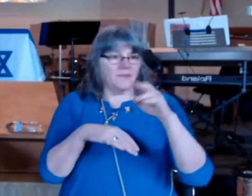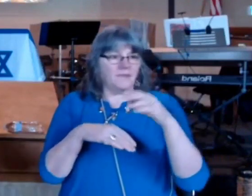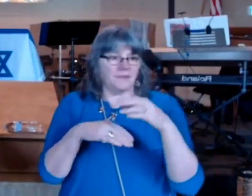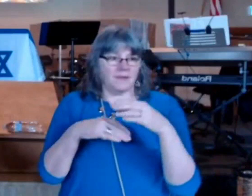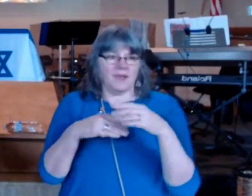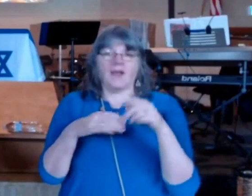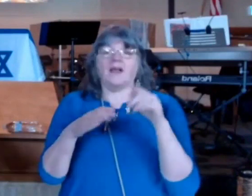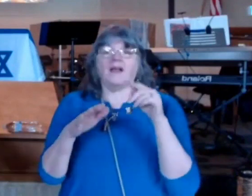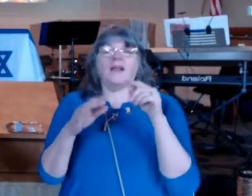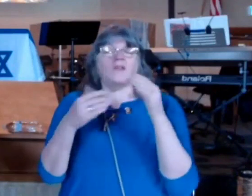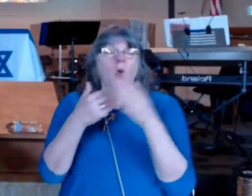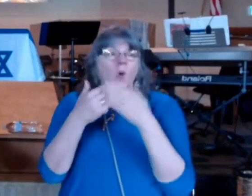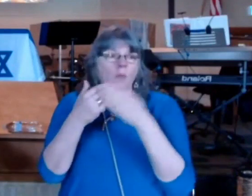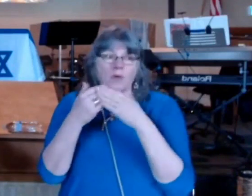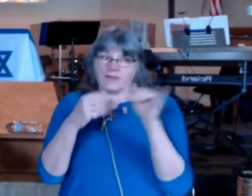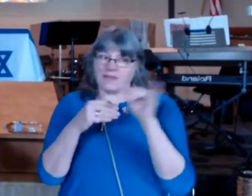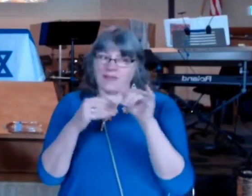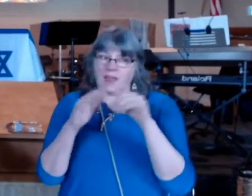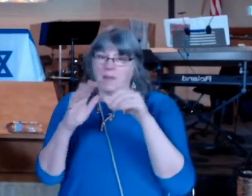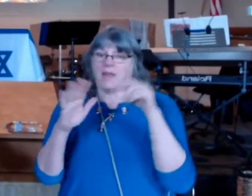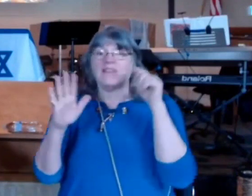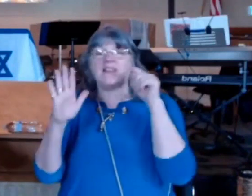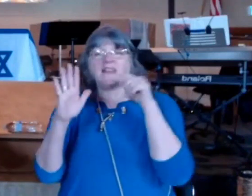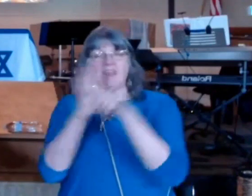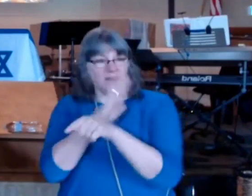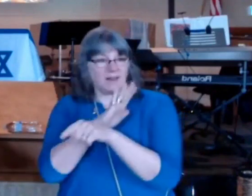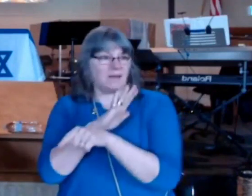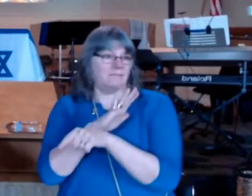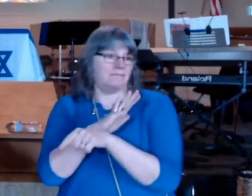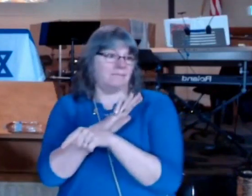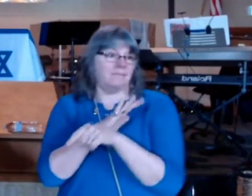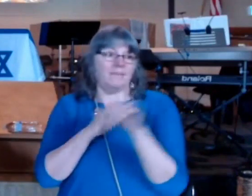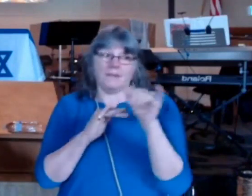the term leper which is actually